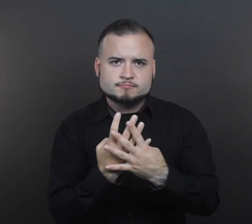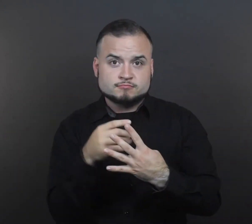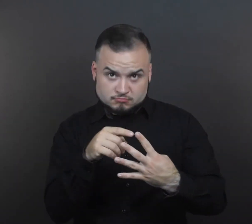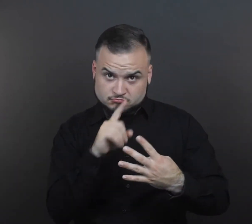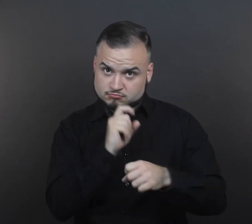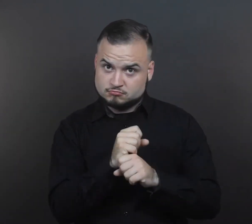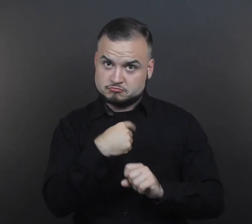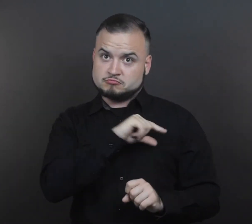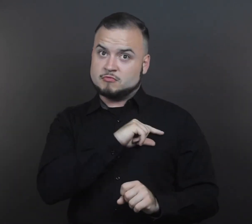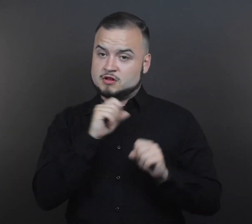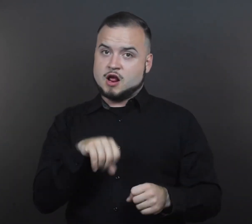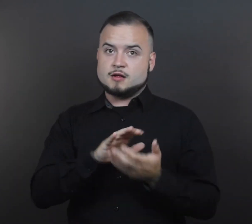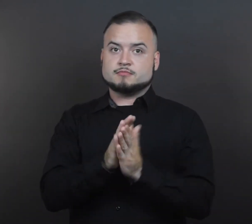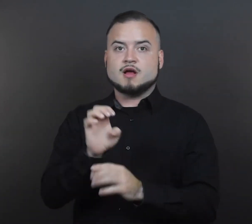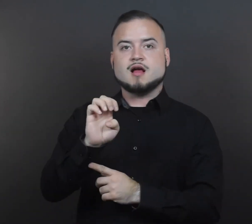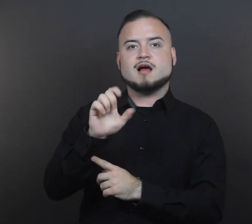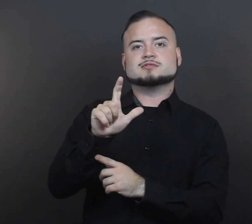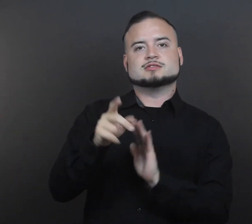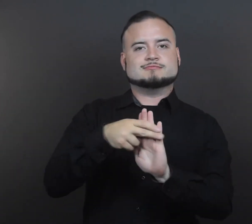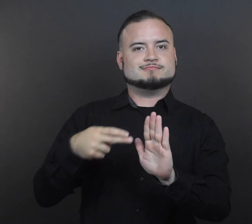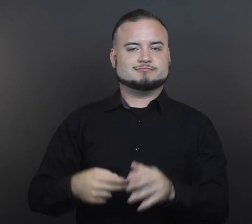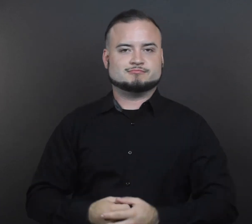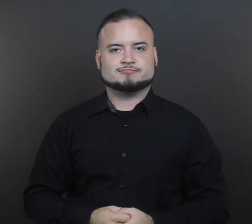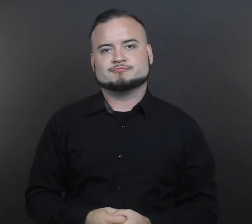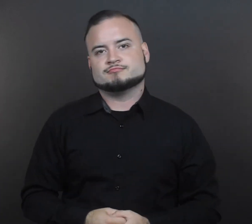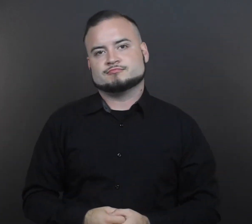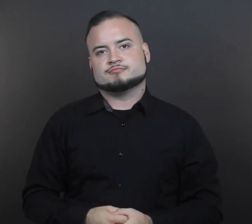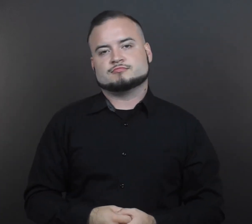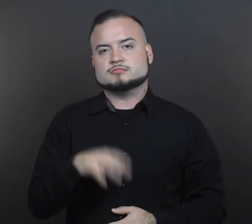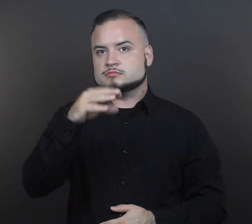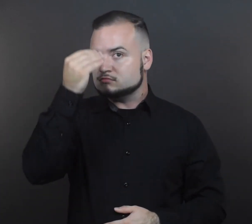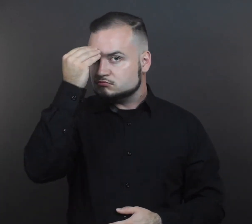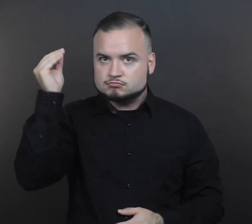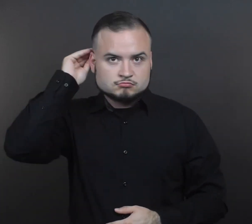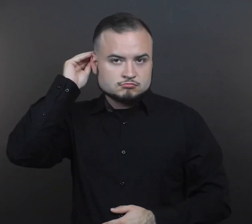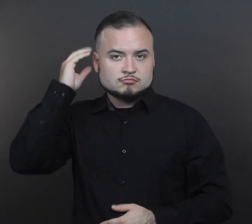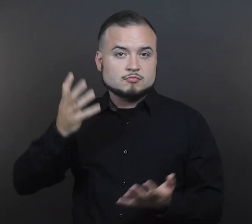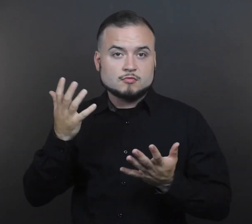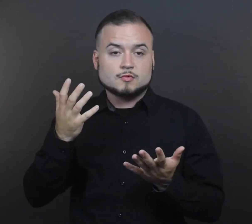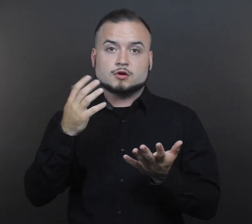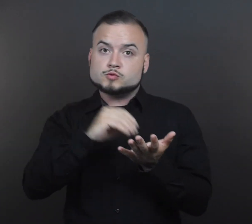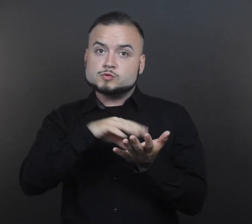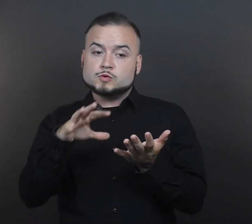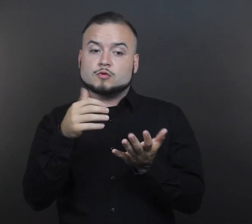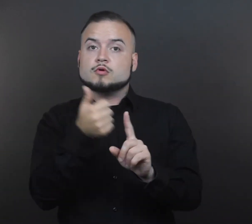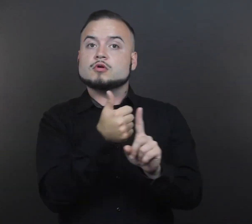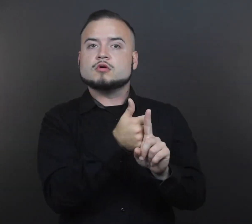These students are now screened for eligibility of EL status. Please do note that students